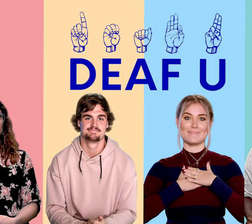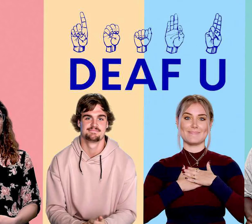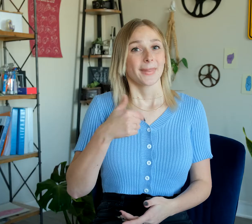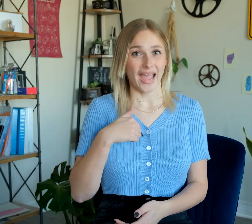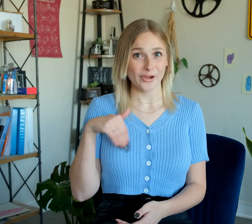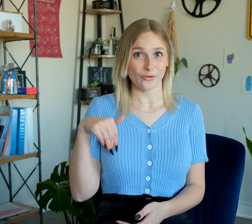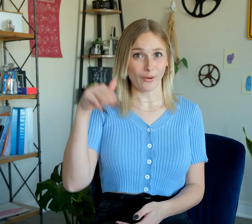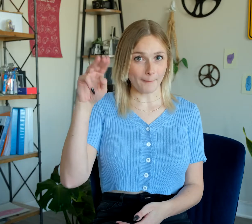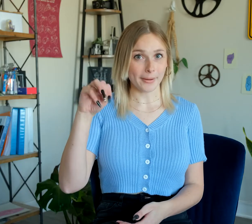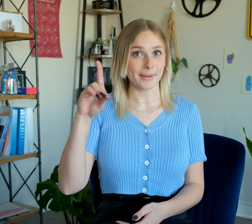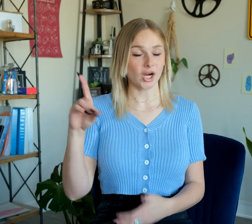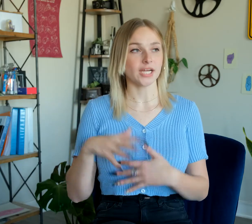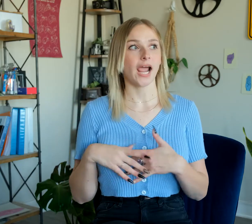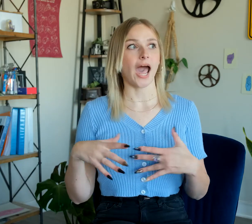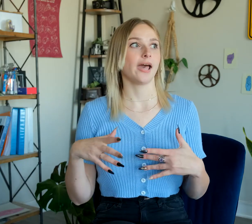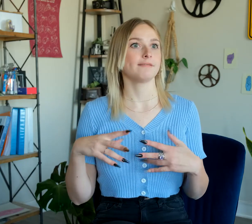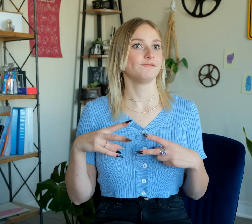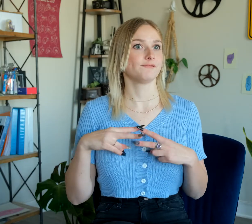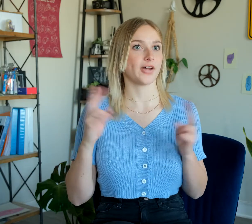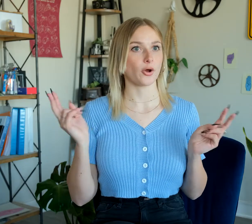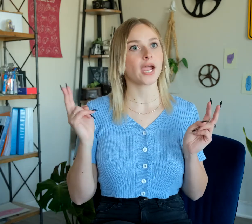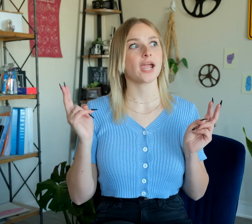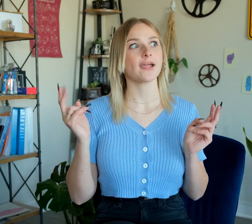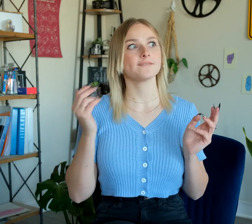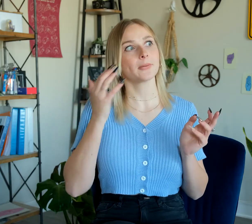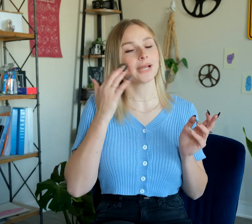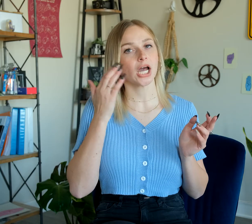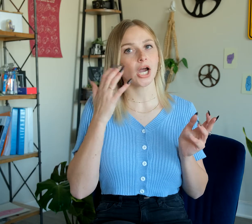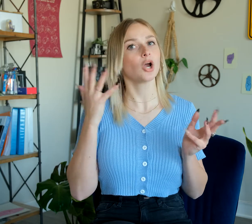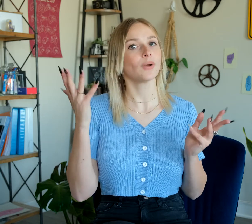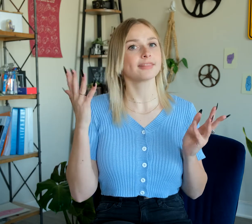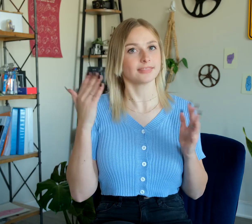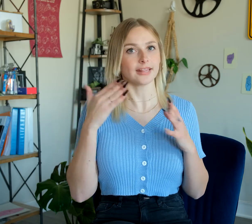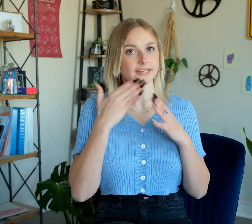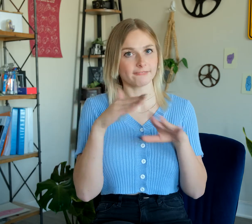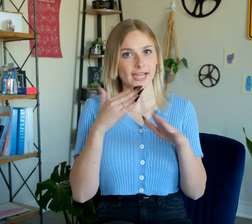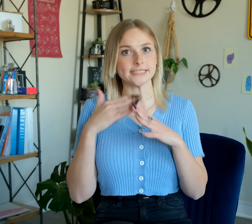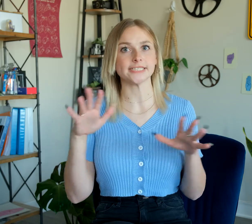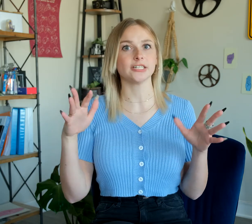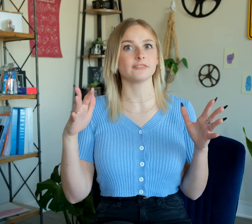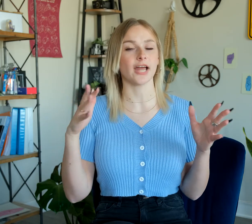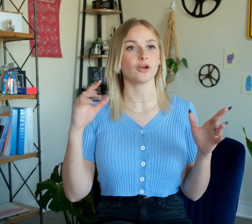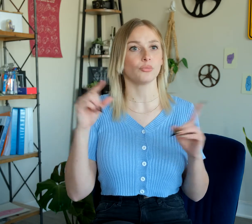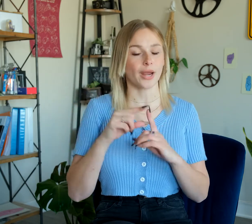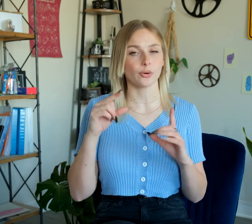I grew up in Berlin. I am very familiar with the divisive, like, rhetoric